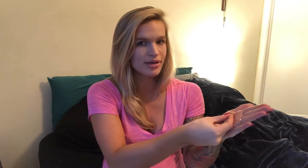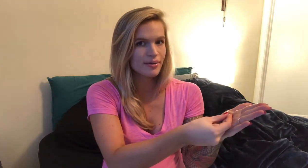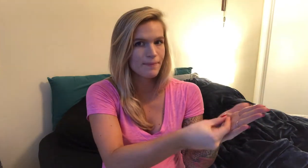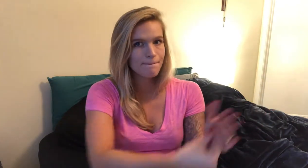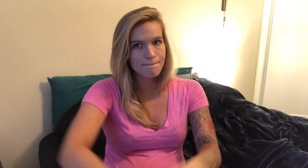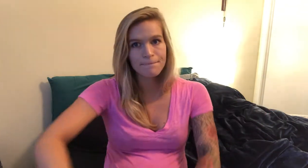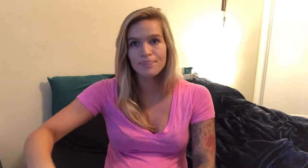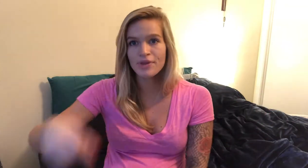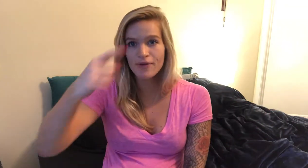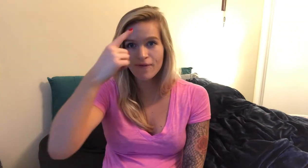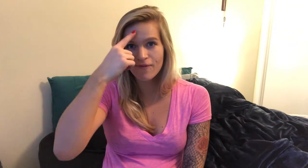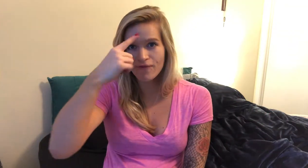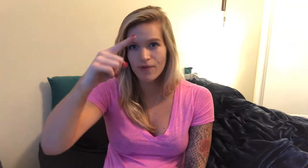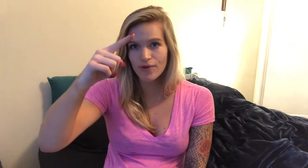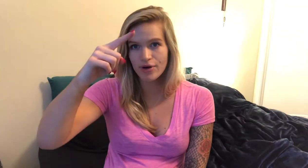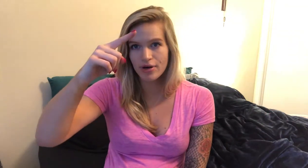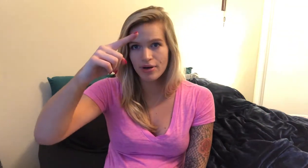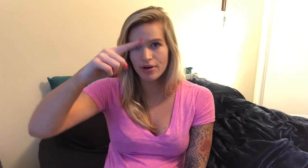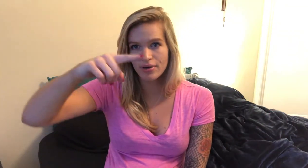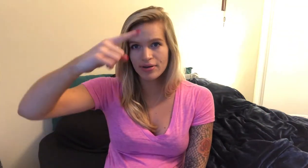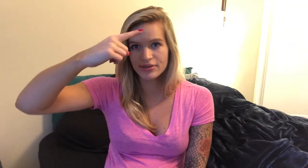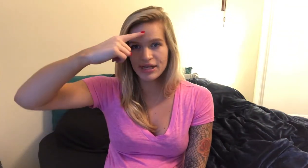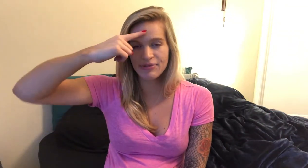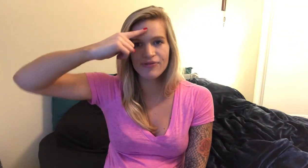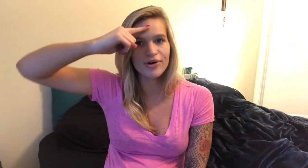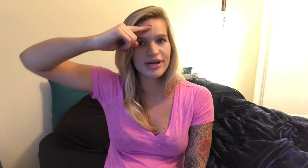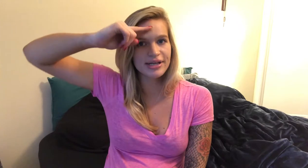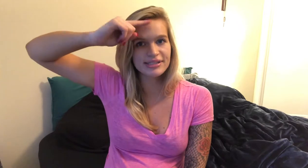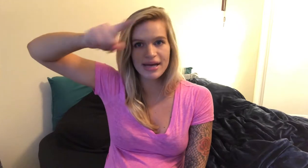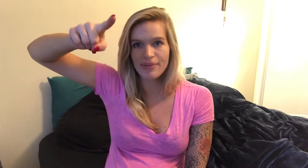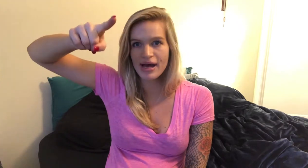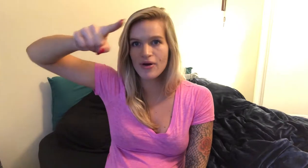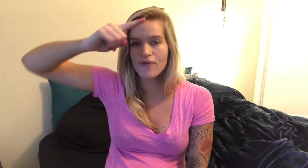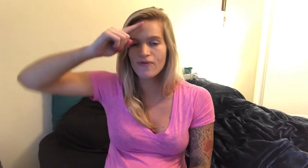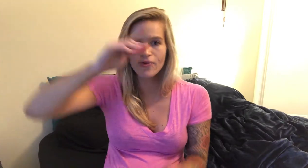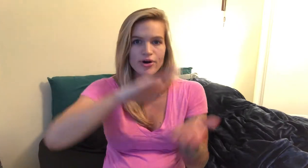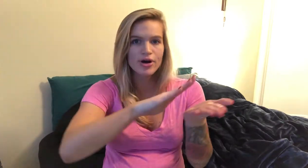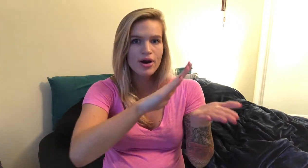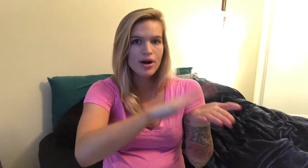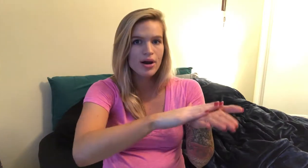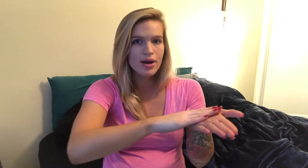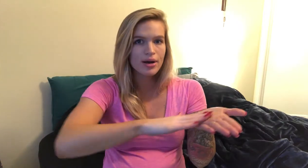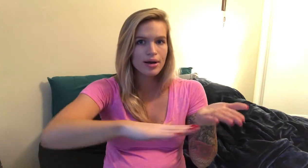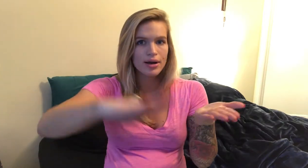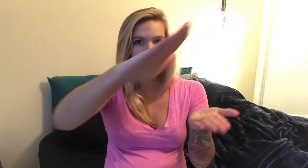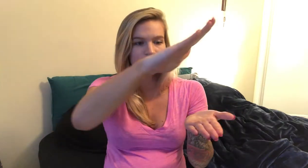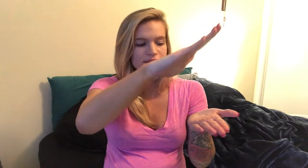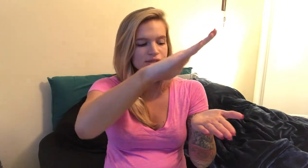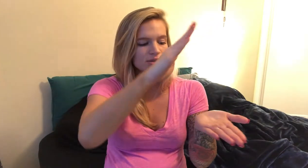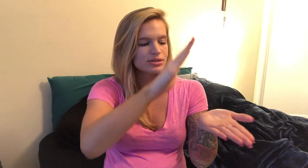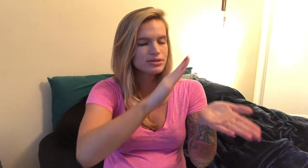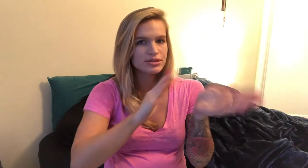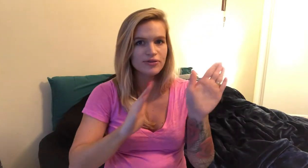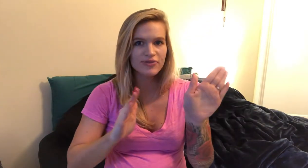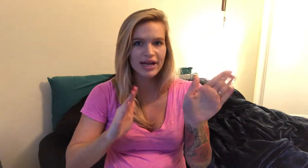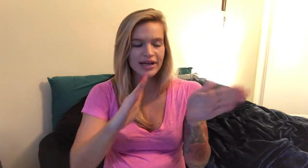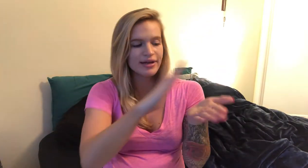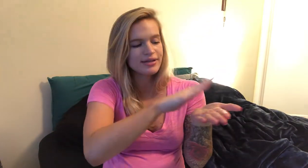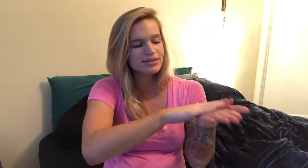four tap your forehead tap out for college so flat hand